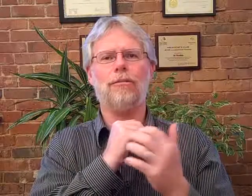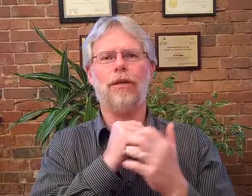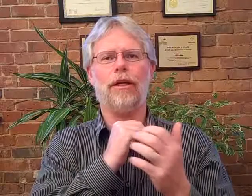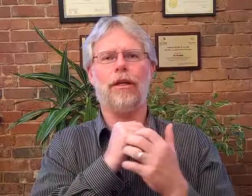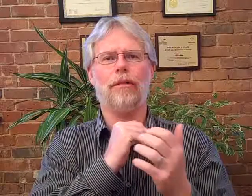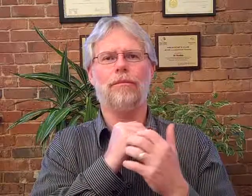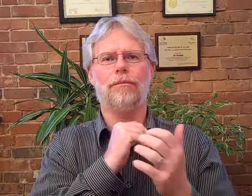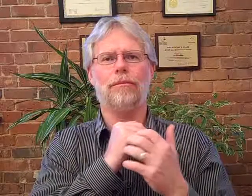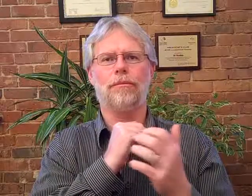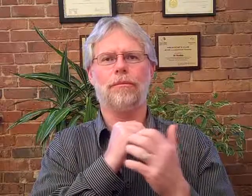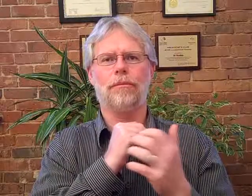completely